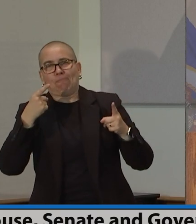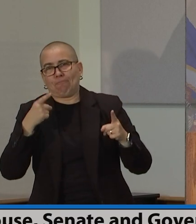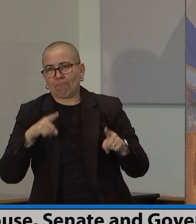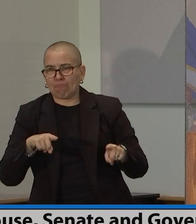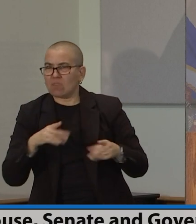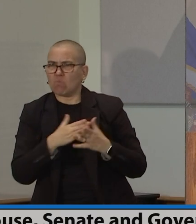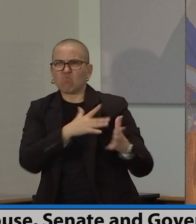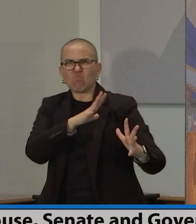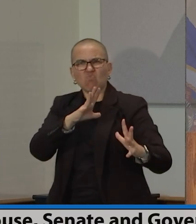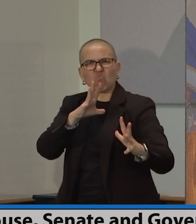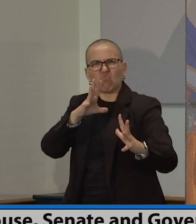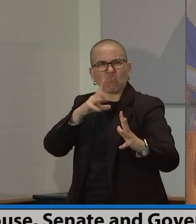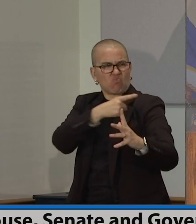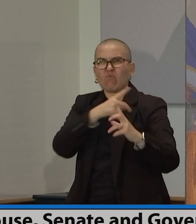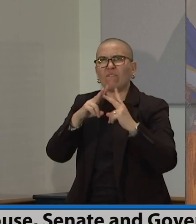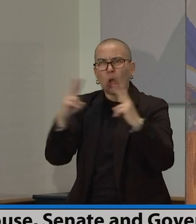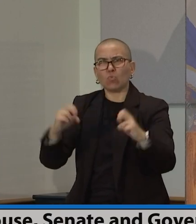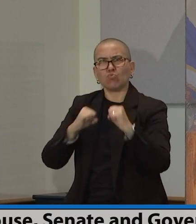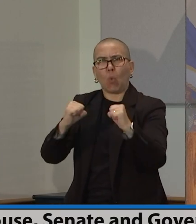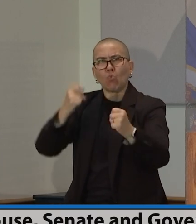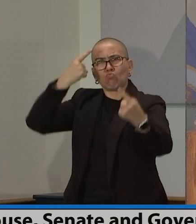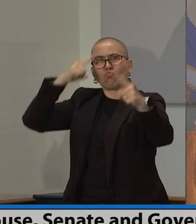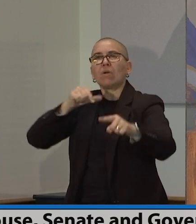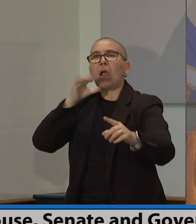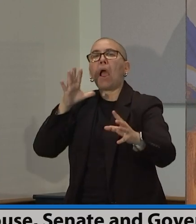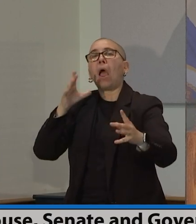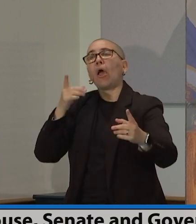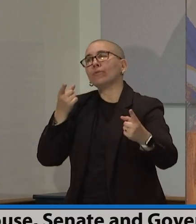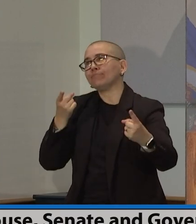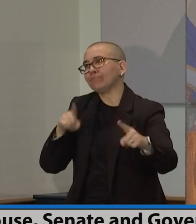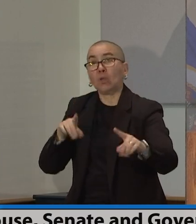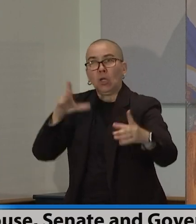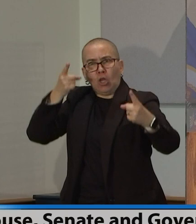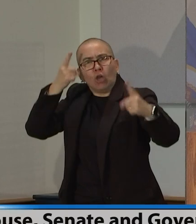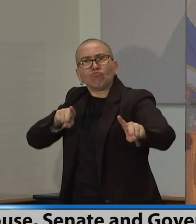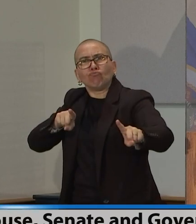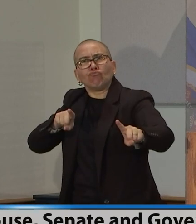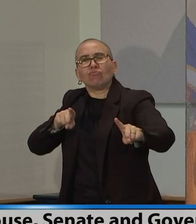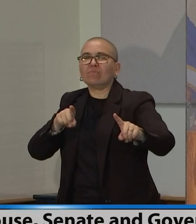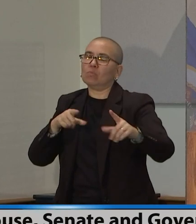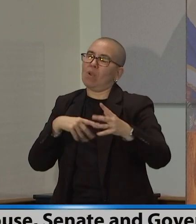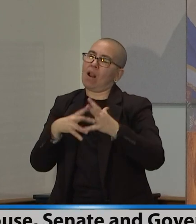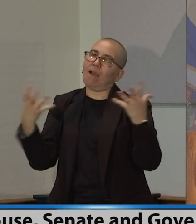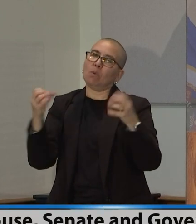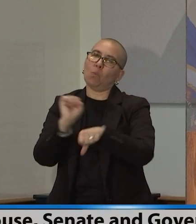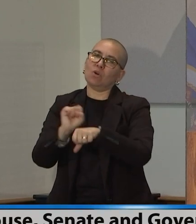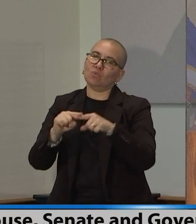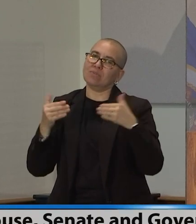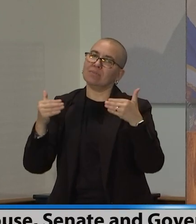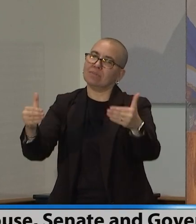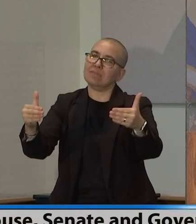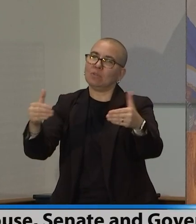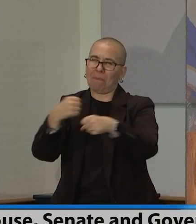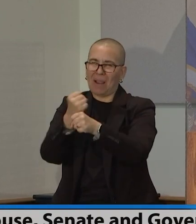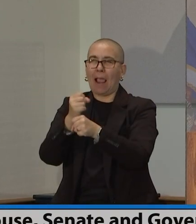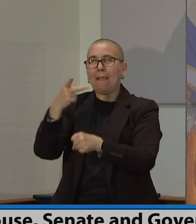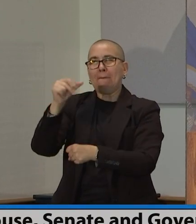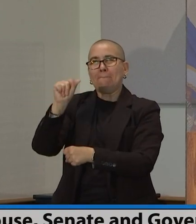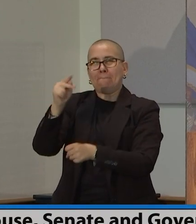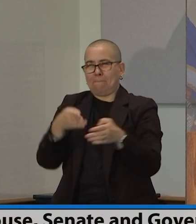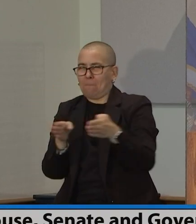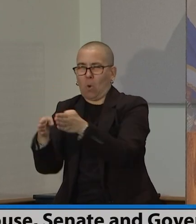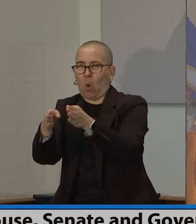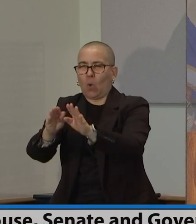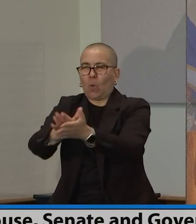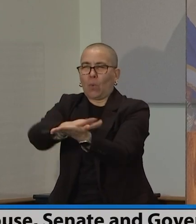into the public. And so we've got more work to do. The path is clear. Our expectations, as you heard the speaker and the leaders